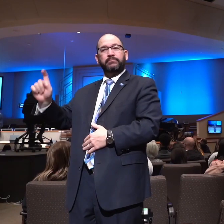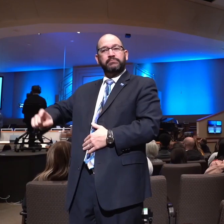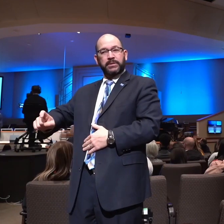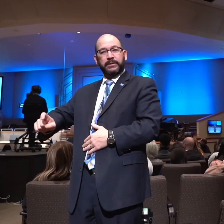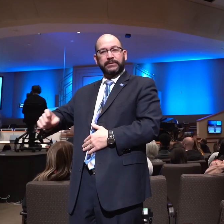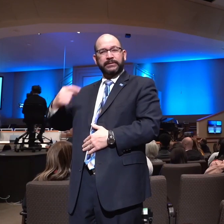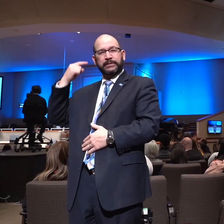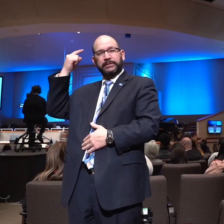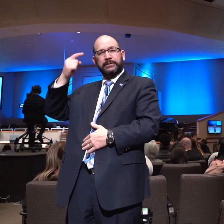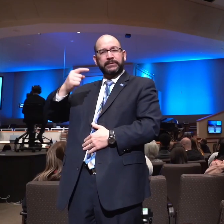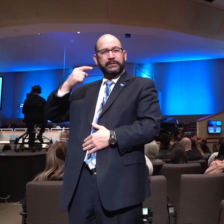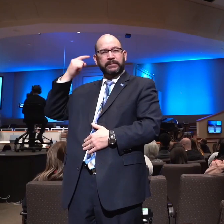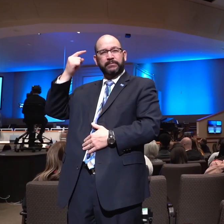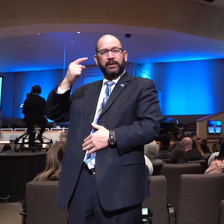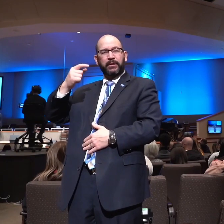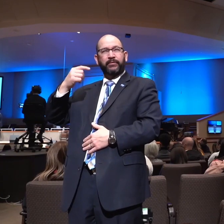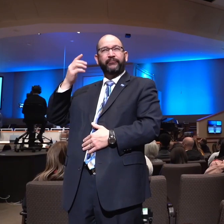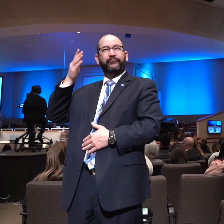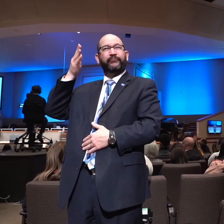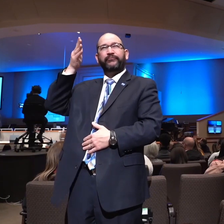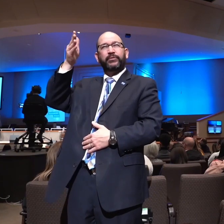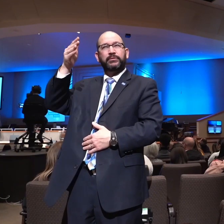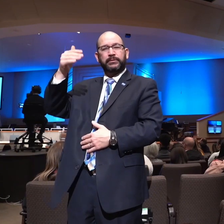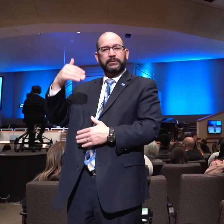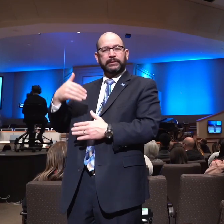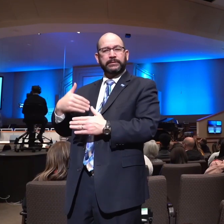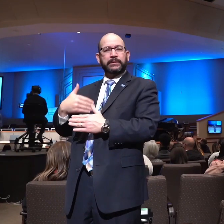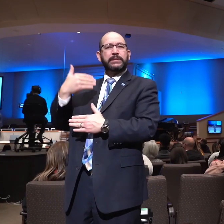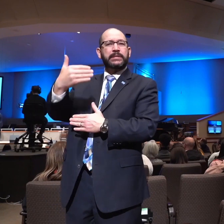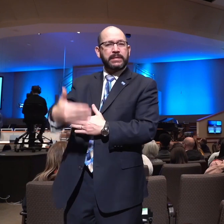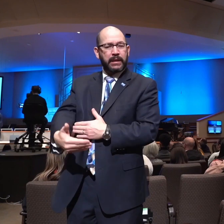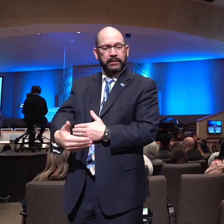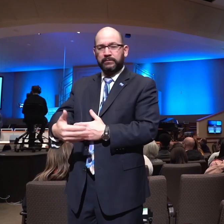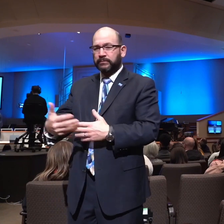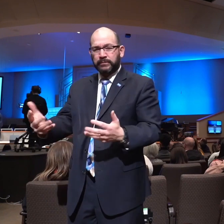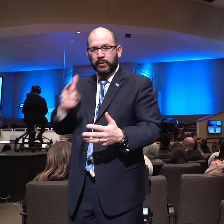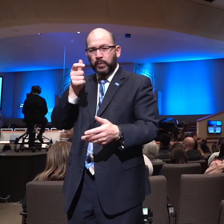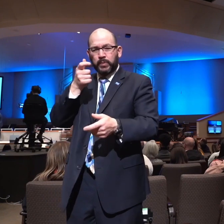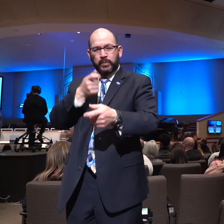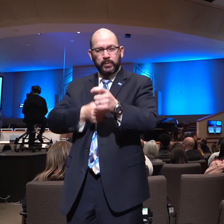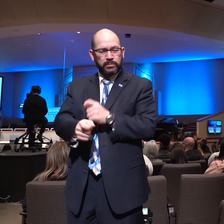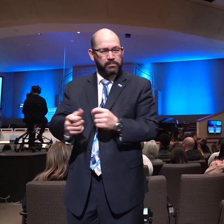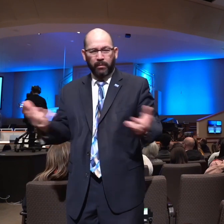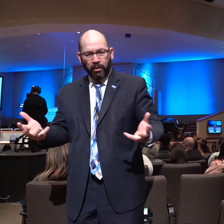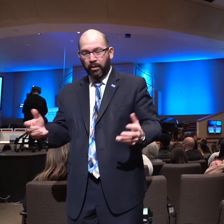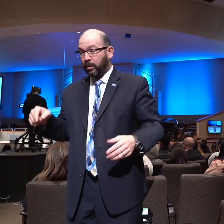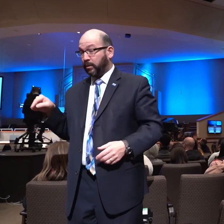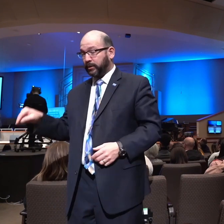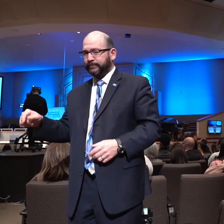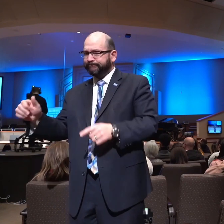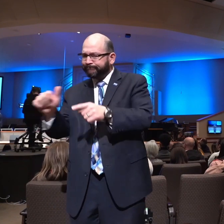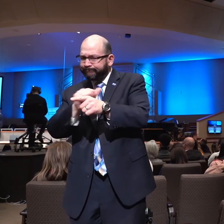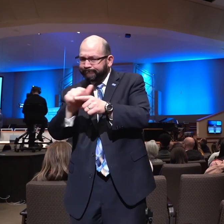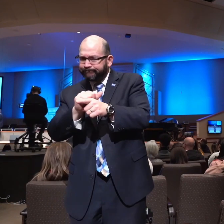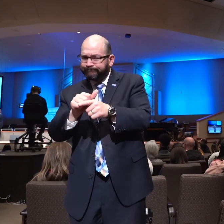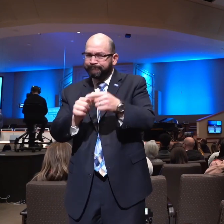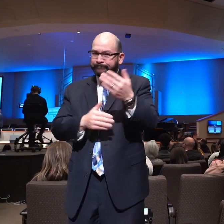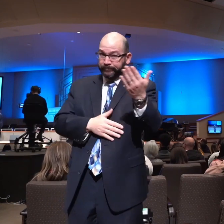of passing down the faith and training the next generation of leaders. Paul is training Timothy, and it